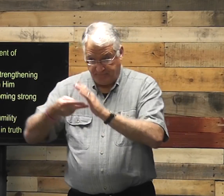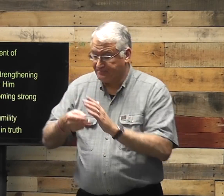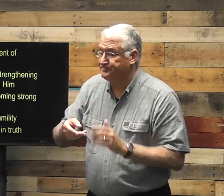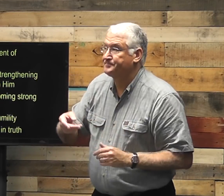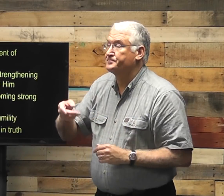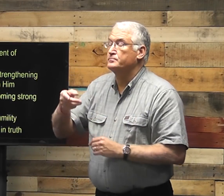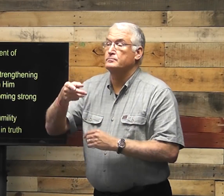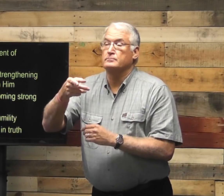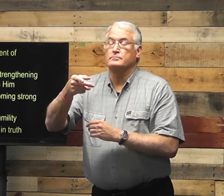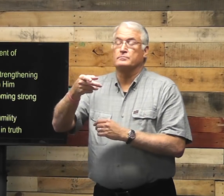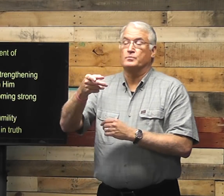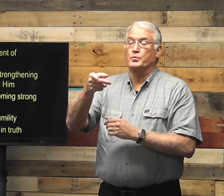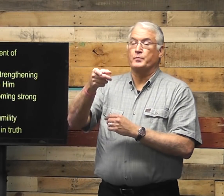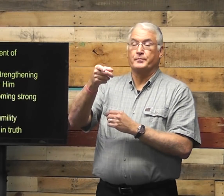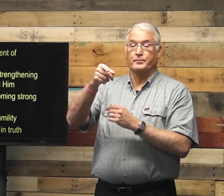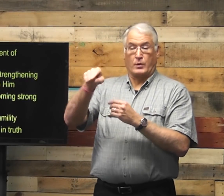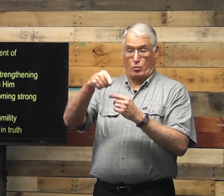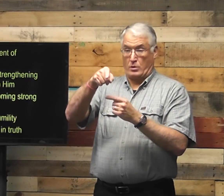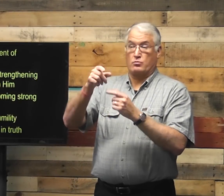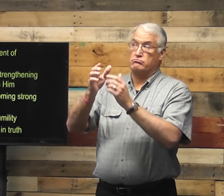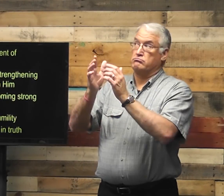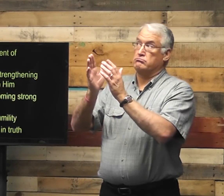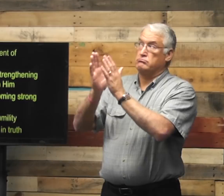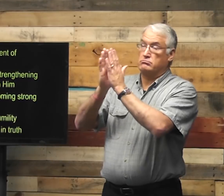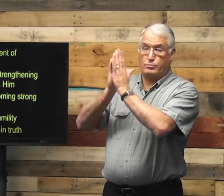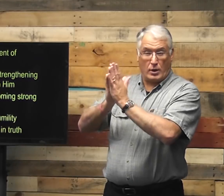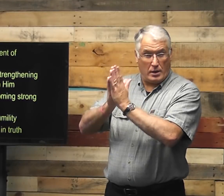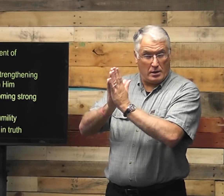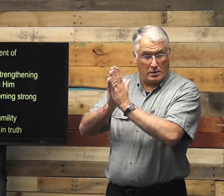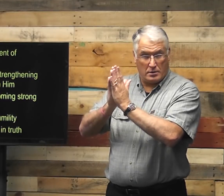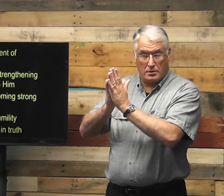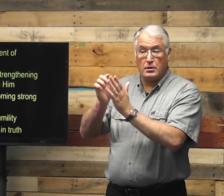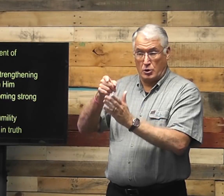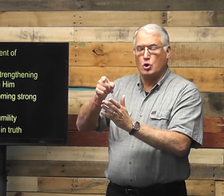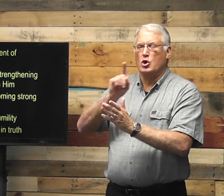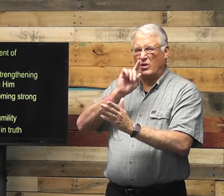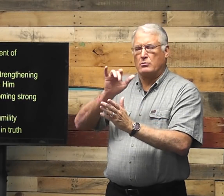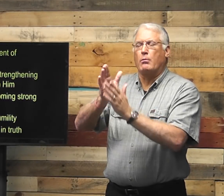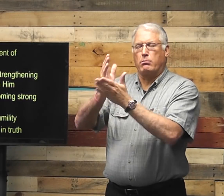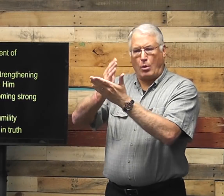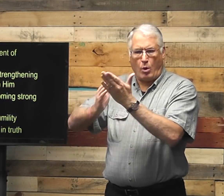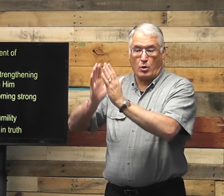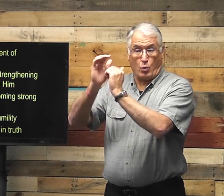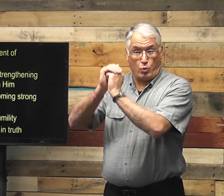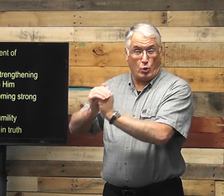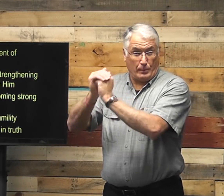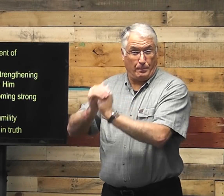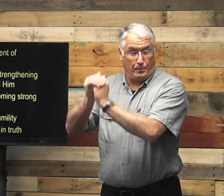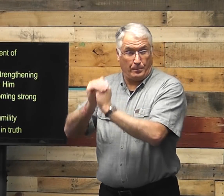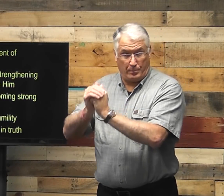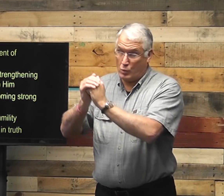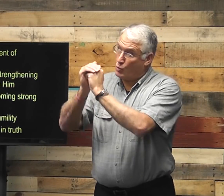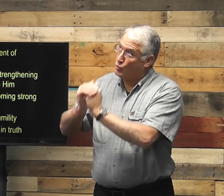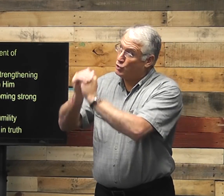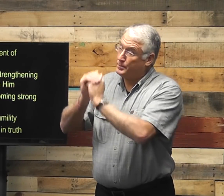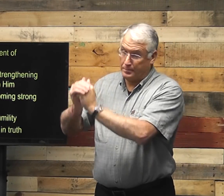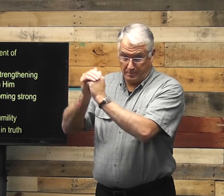So what that means is that when you pray, it's really part of worship.